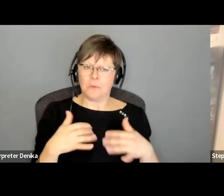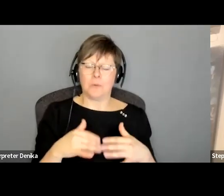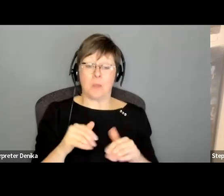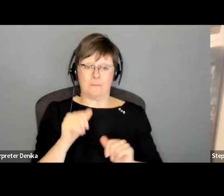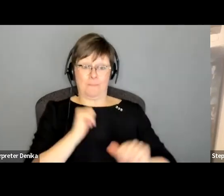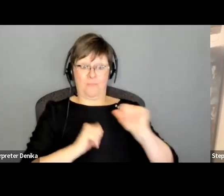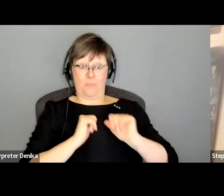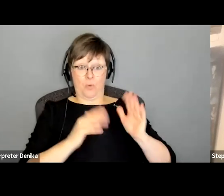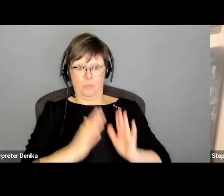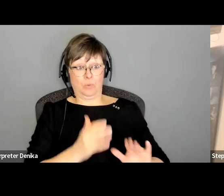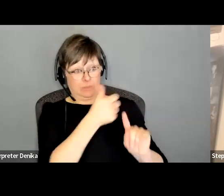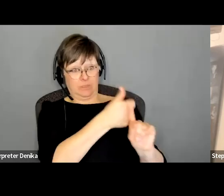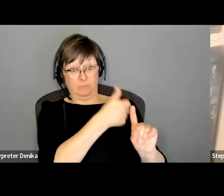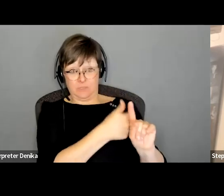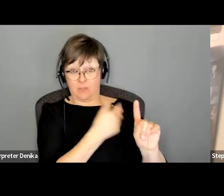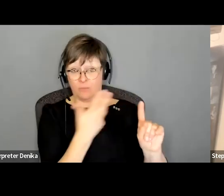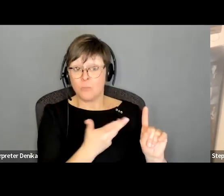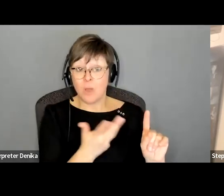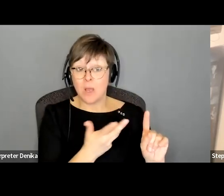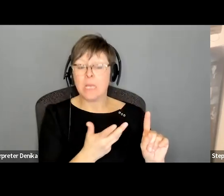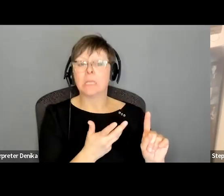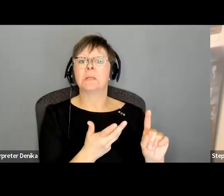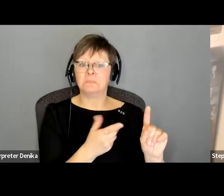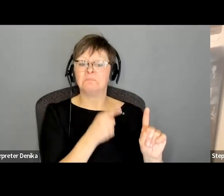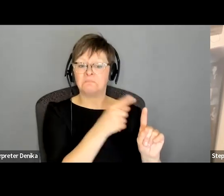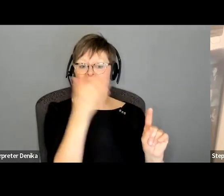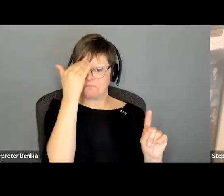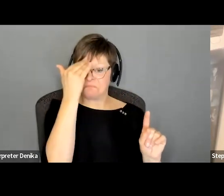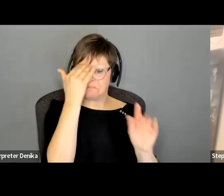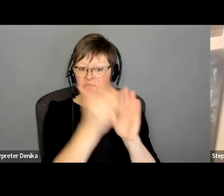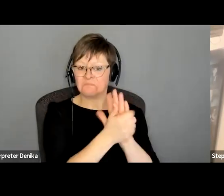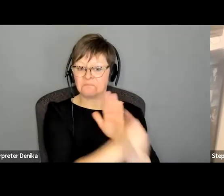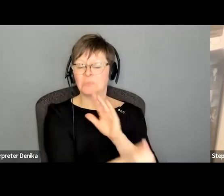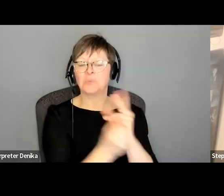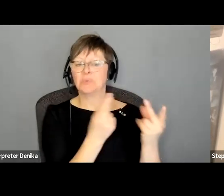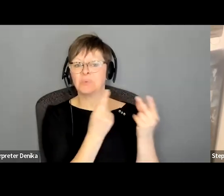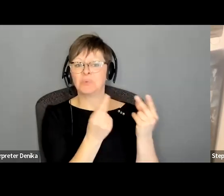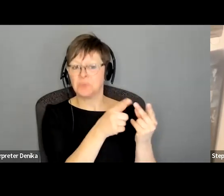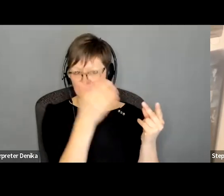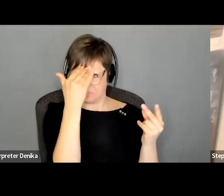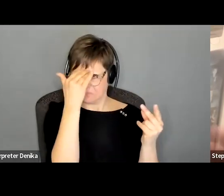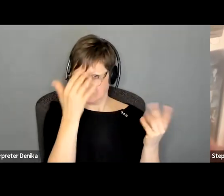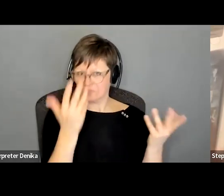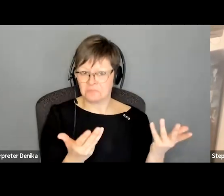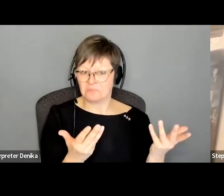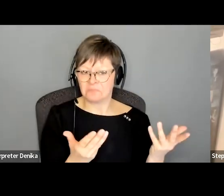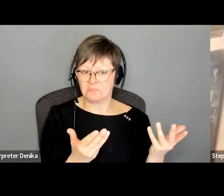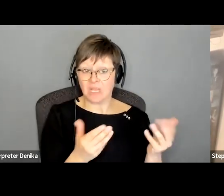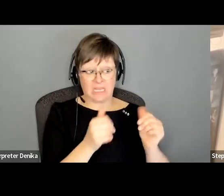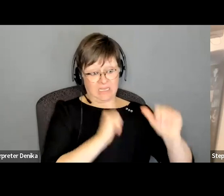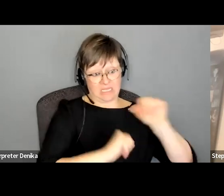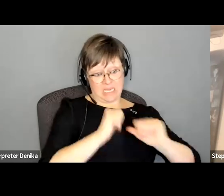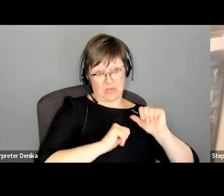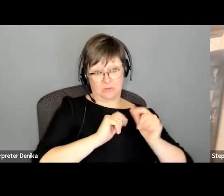have really gotten a handle on what to do both transitioning from theater to tv film and from tv